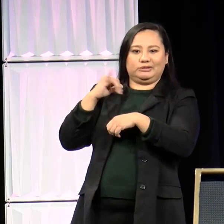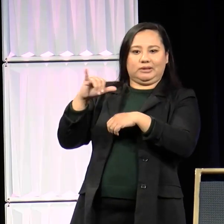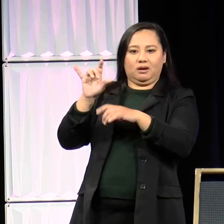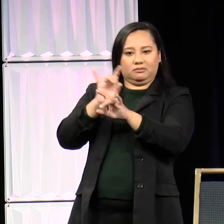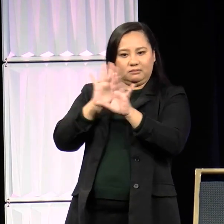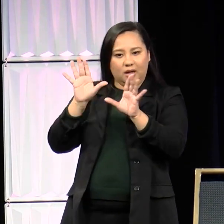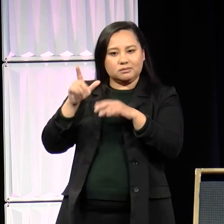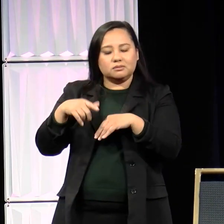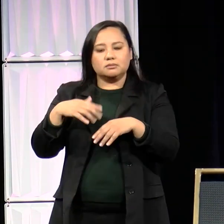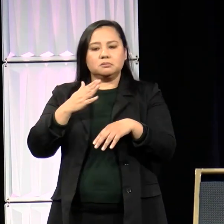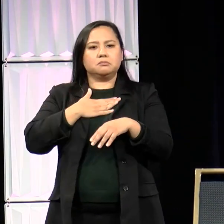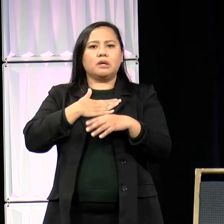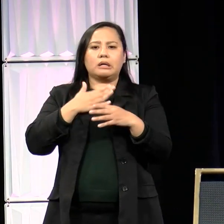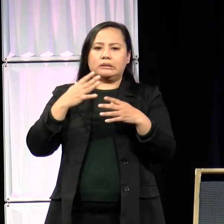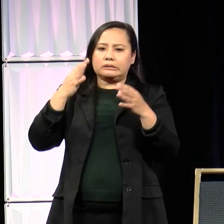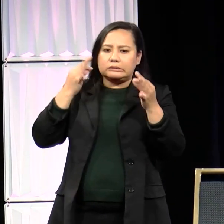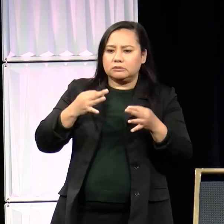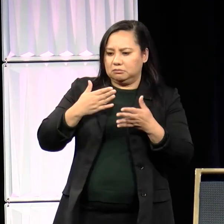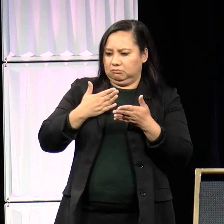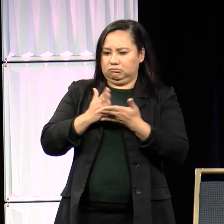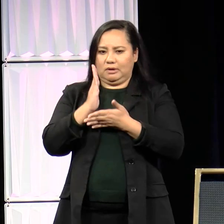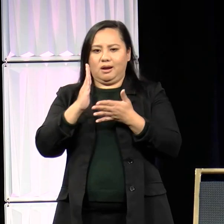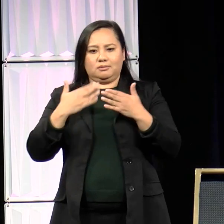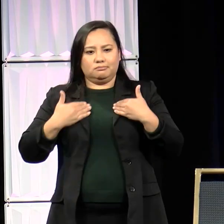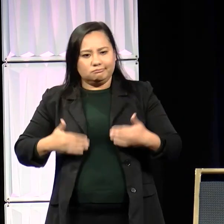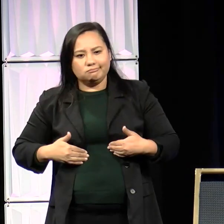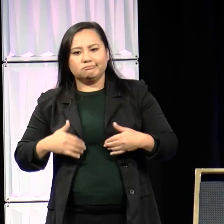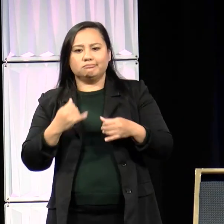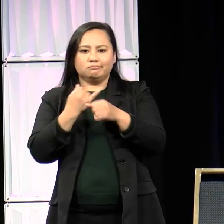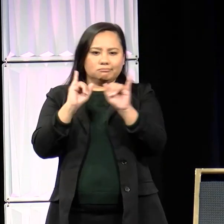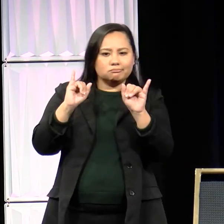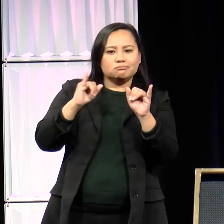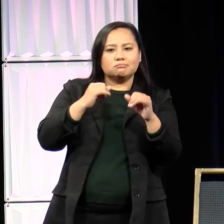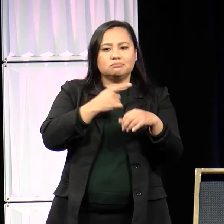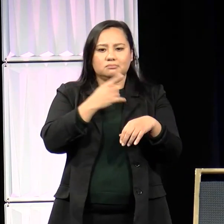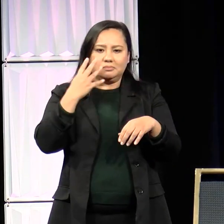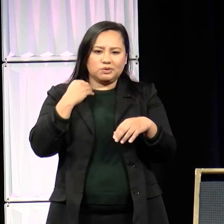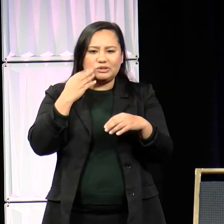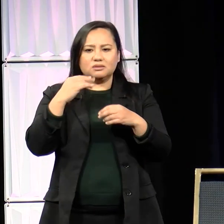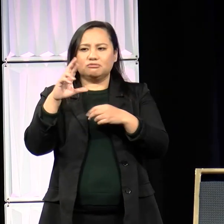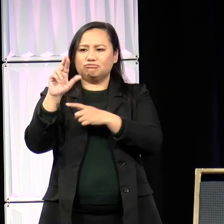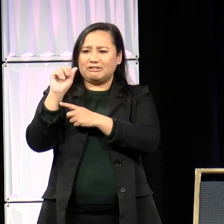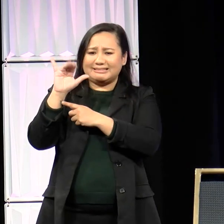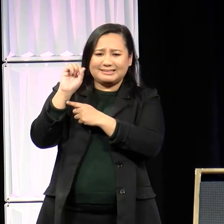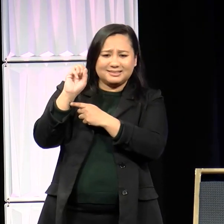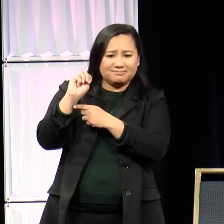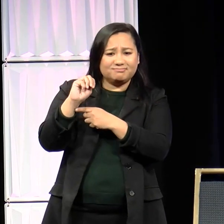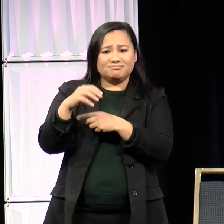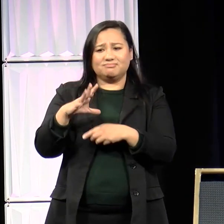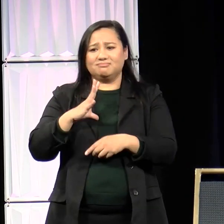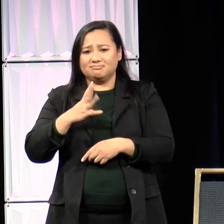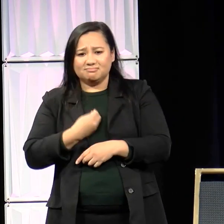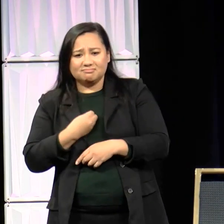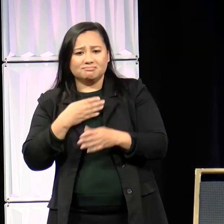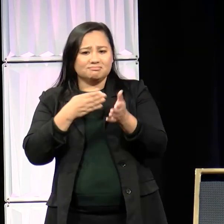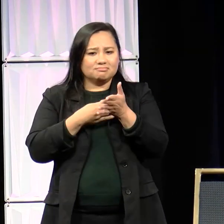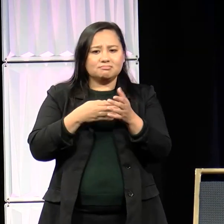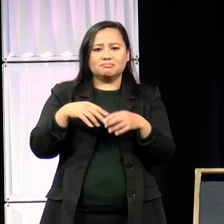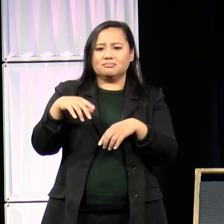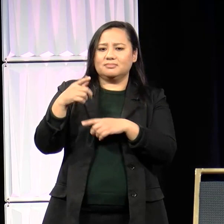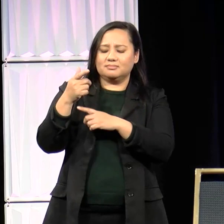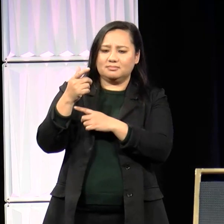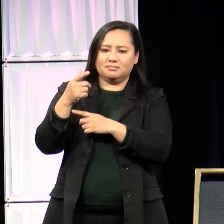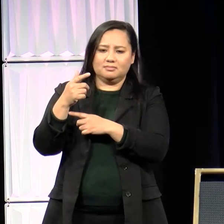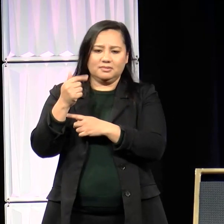Children experience racism. Children experience homophobia. Children experience transphobia. Children experience classism.